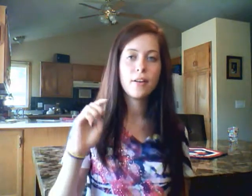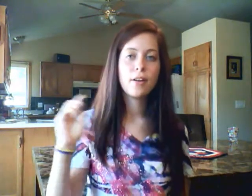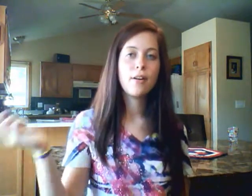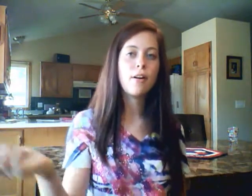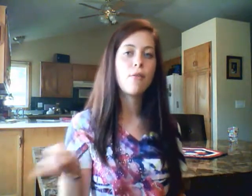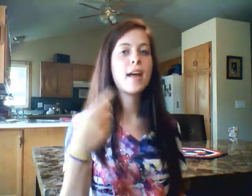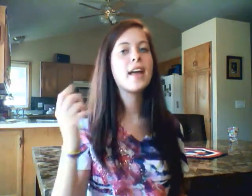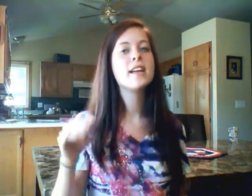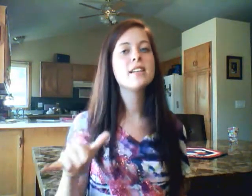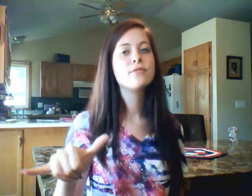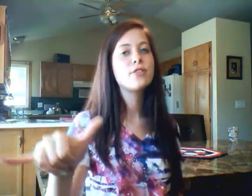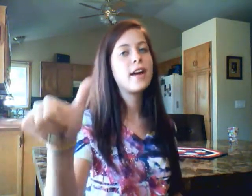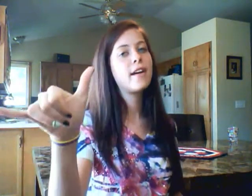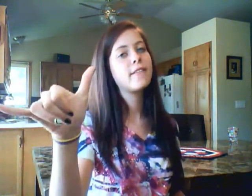always, forever.